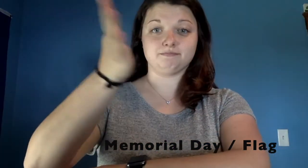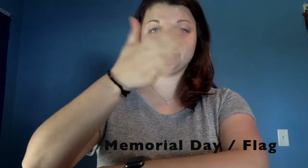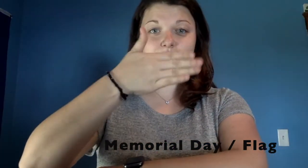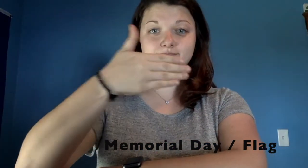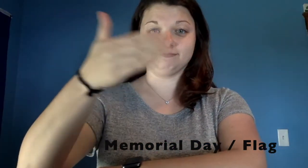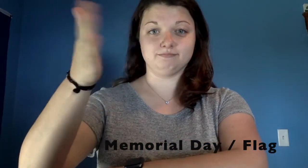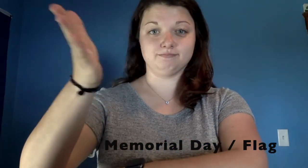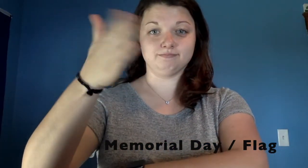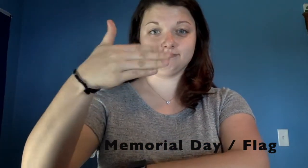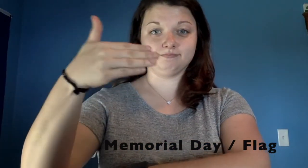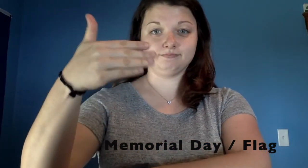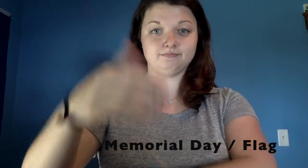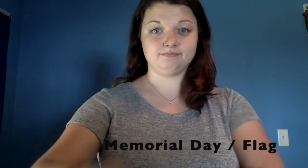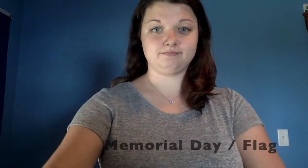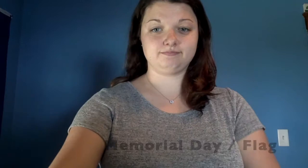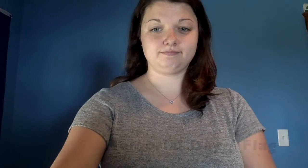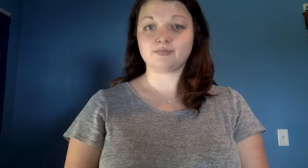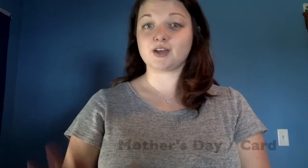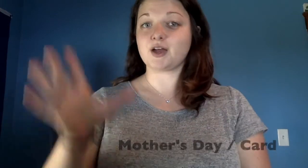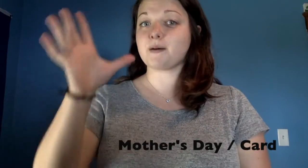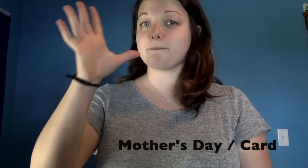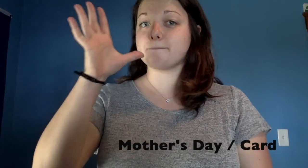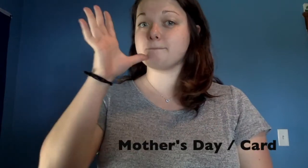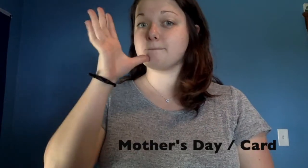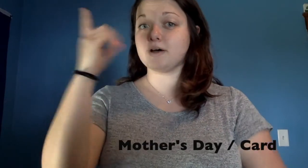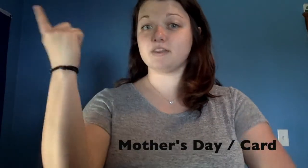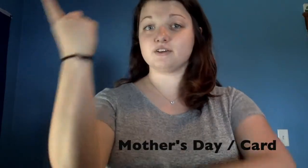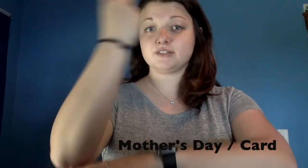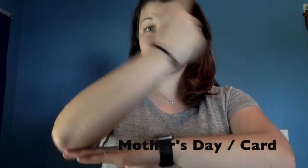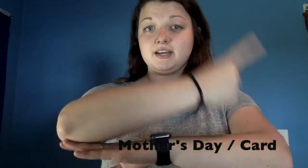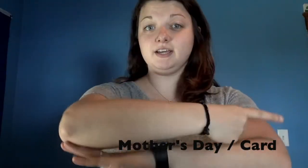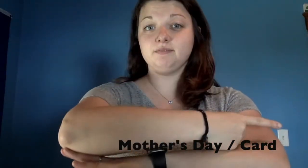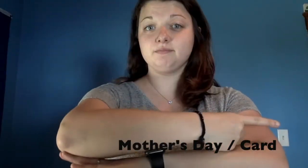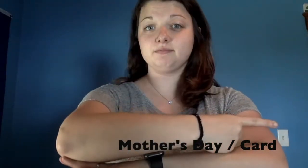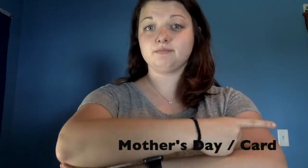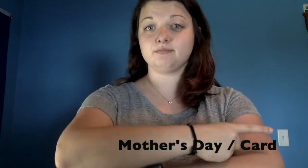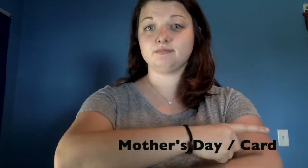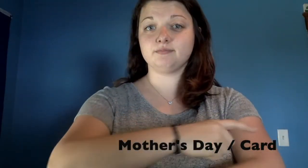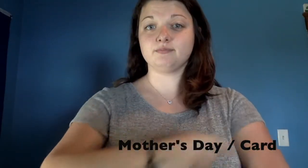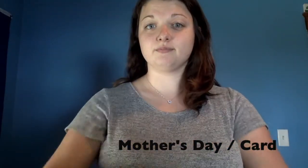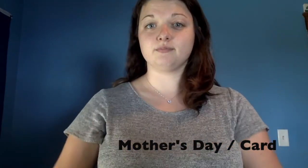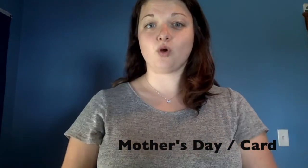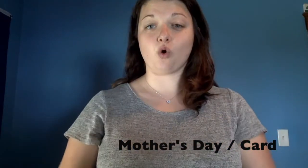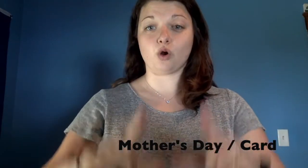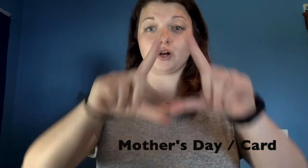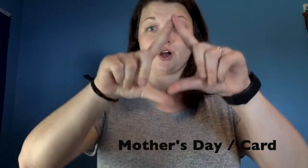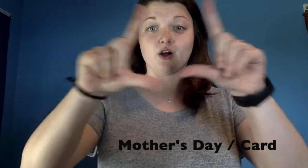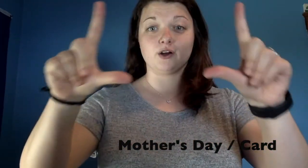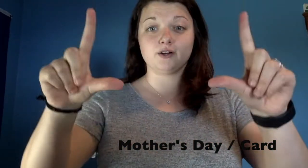Mother's Day, or card,